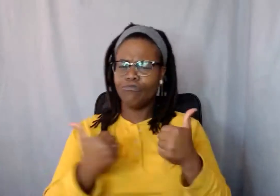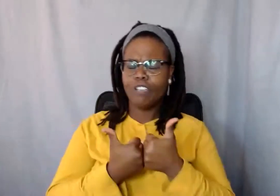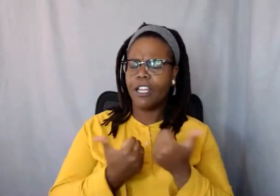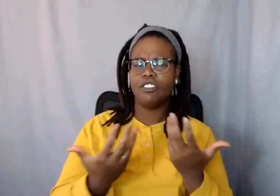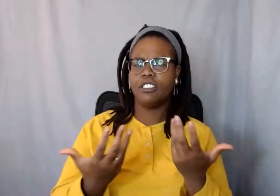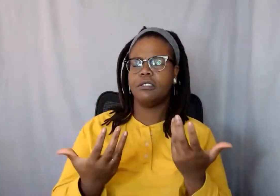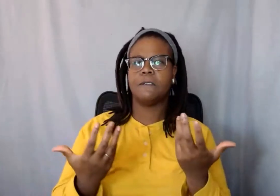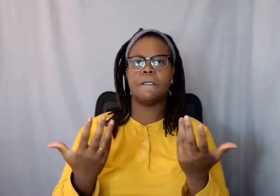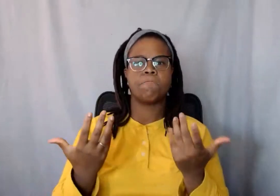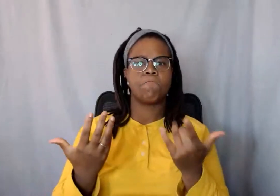would you like more of them?